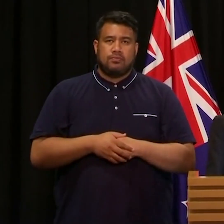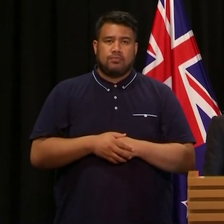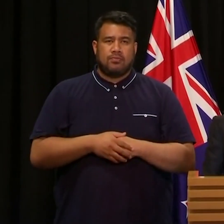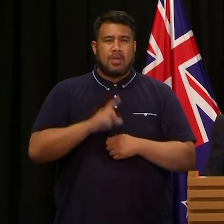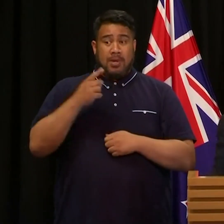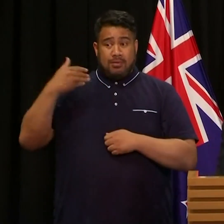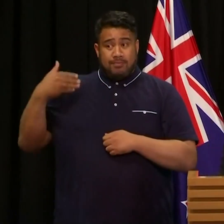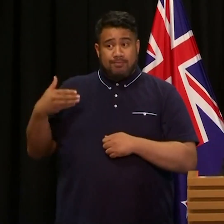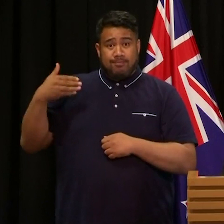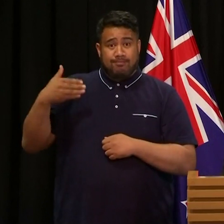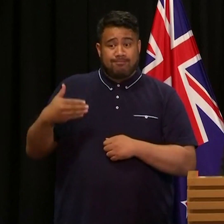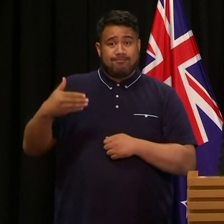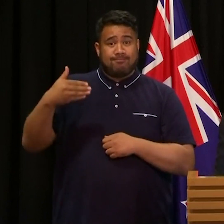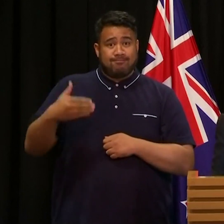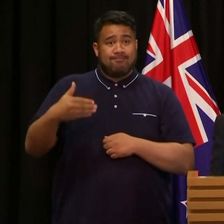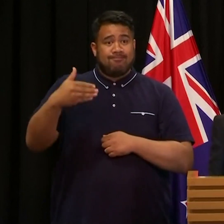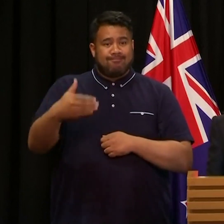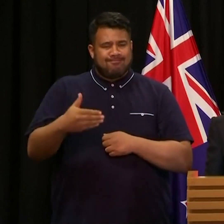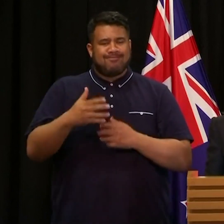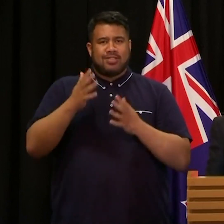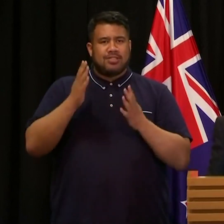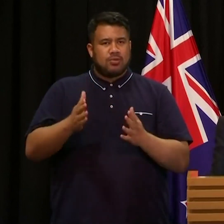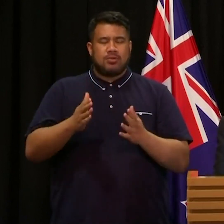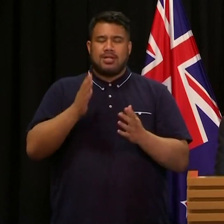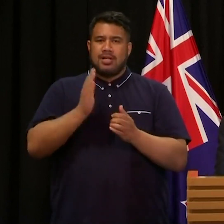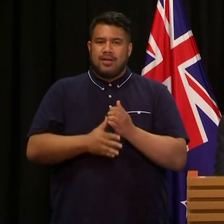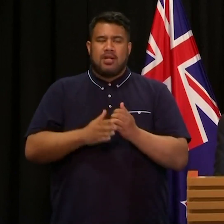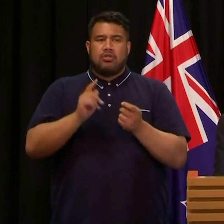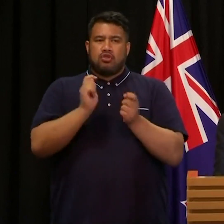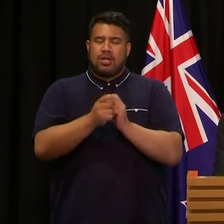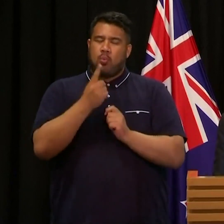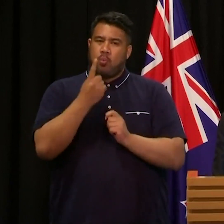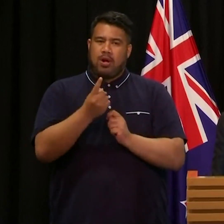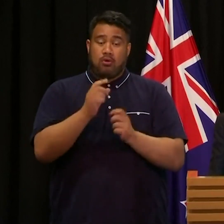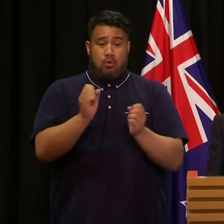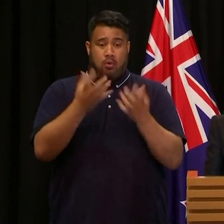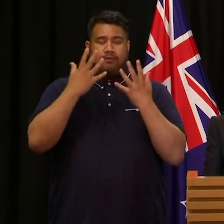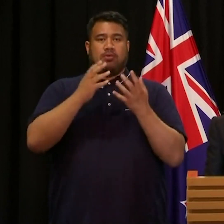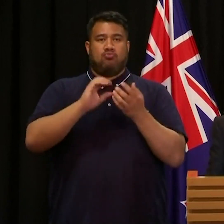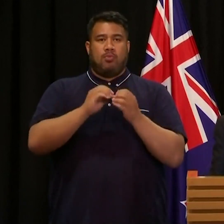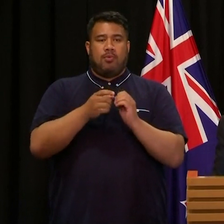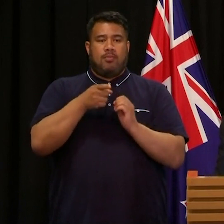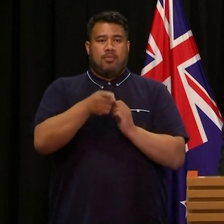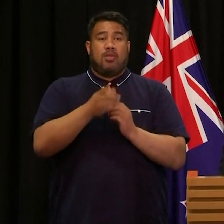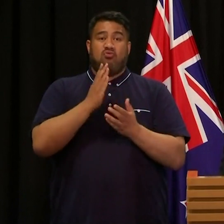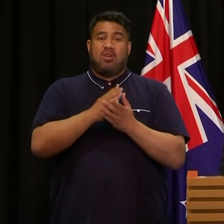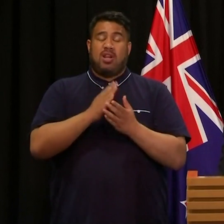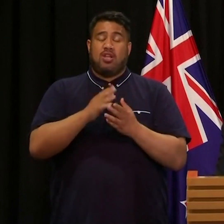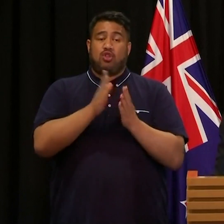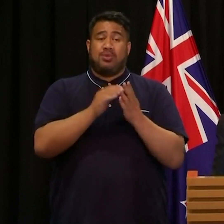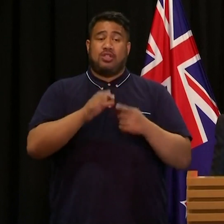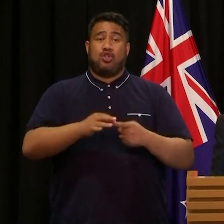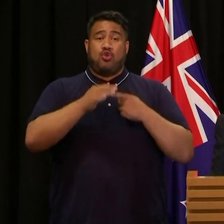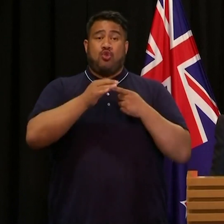None of the changes that have been made in the past dealt with one of the most glaring issues we have that sets New Zealand apart from